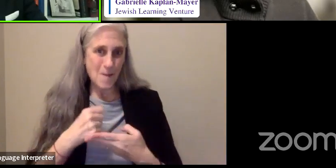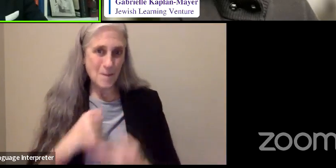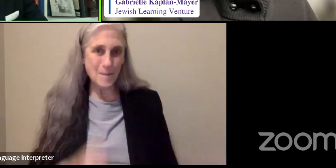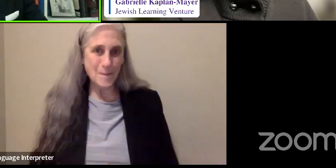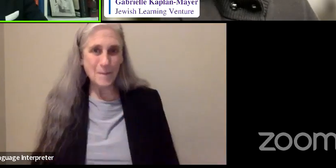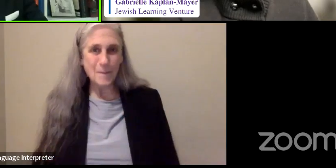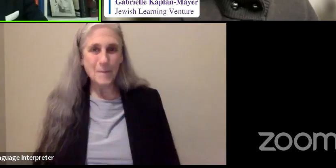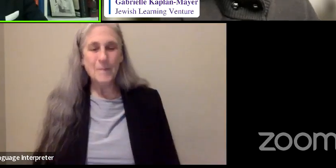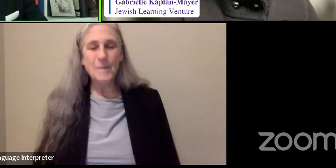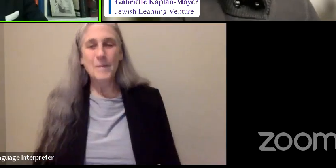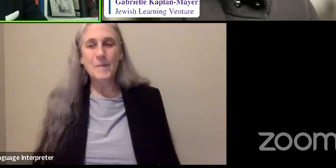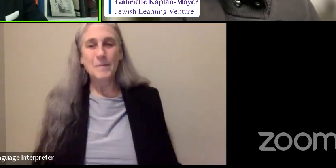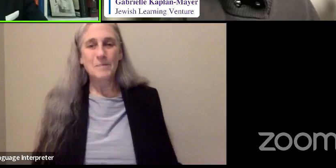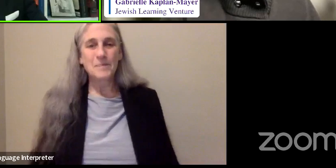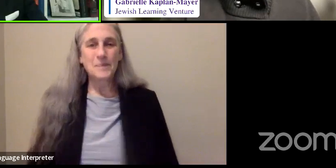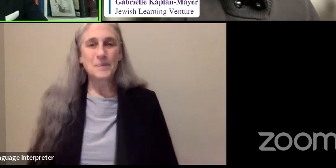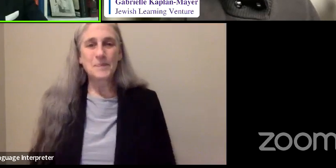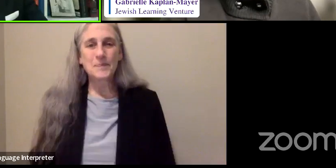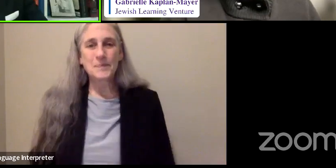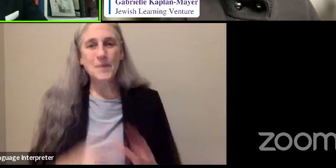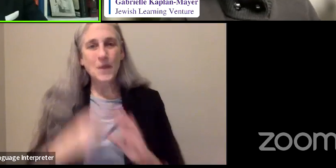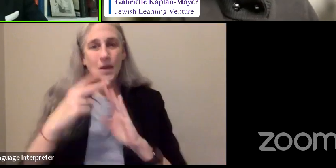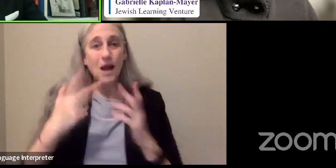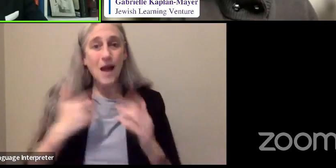There, there were readers.